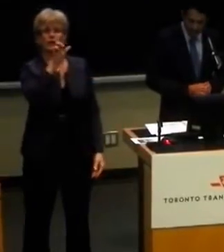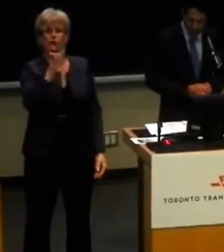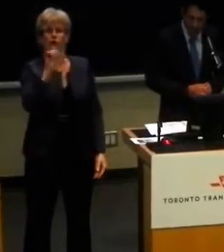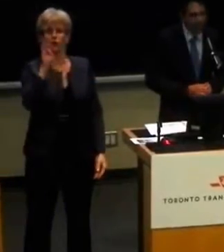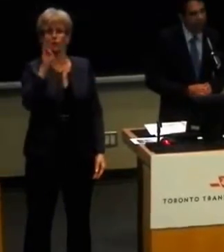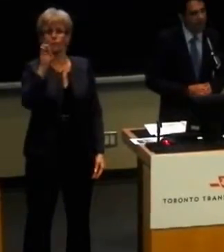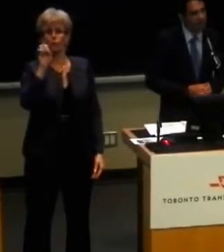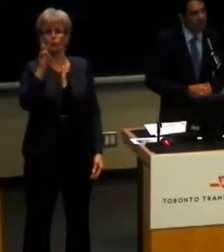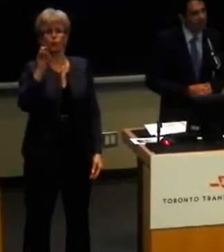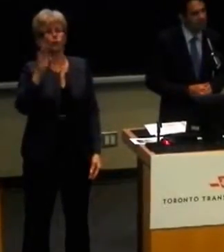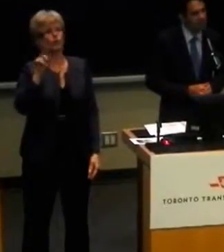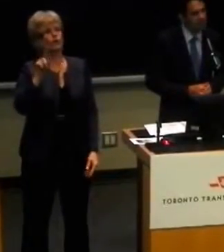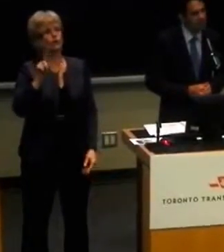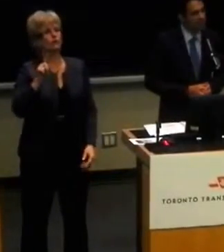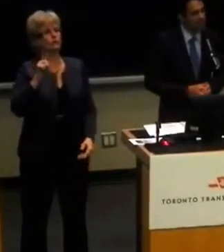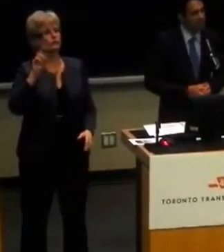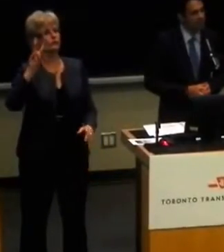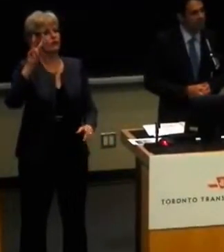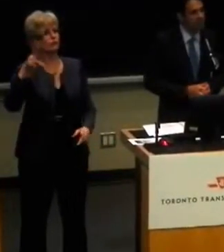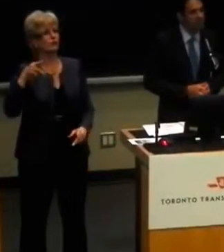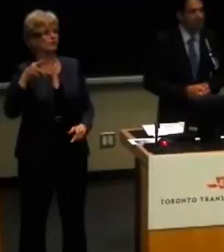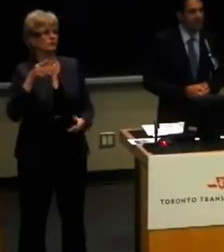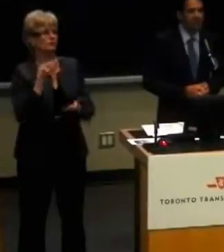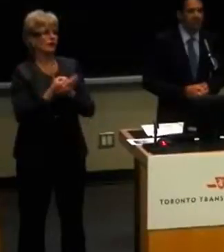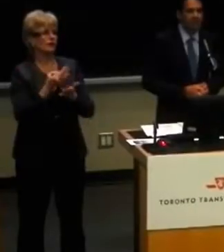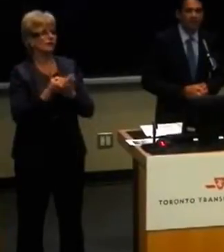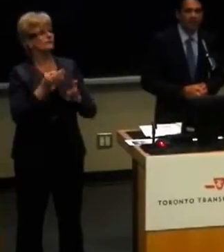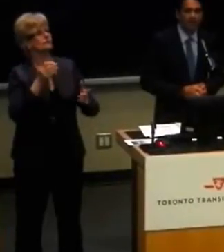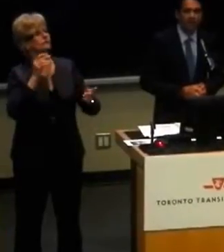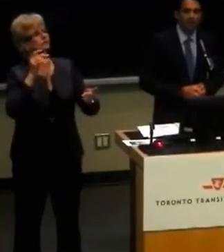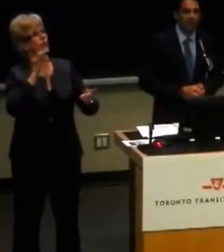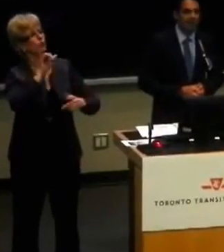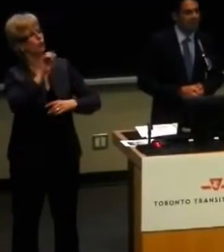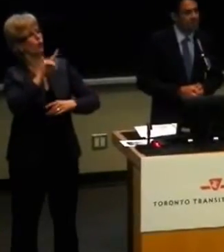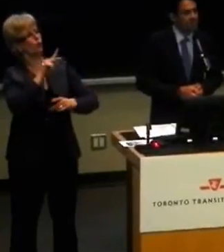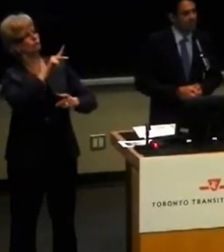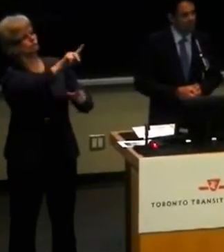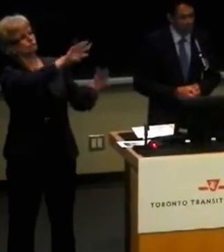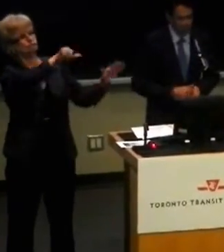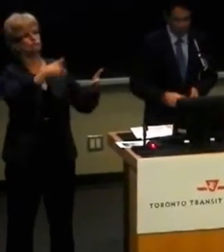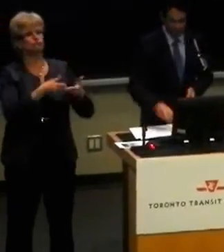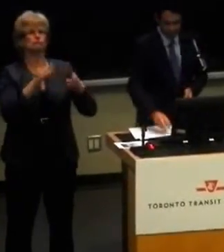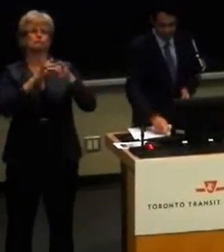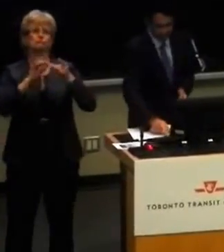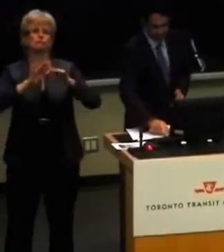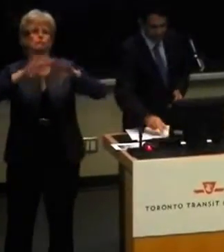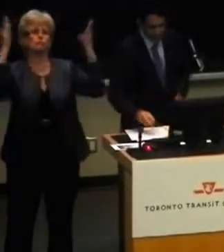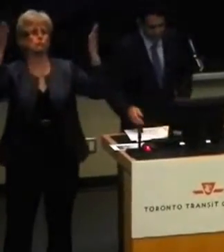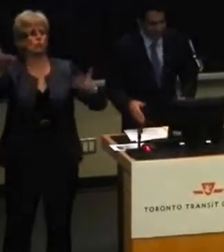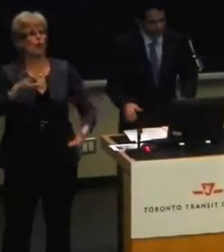who is the Vice President of Finance Administration here at York University to welcome us and say a few words.